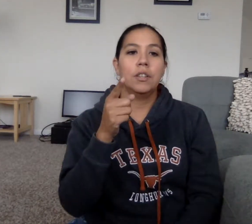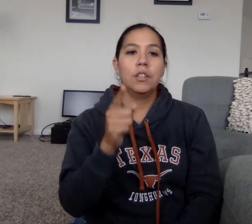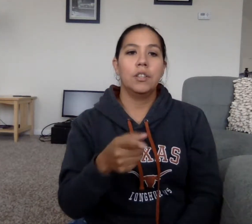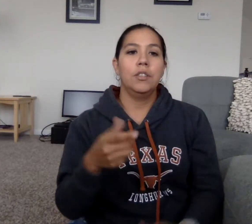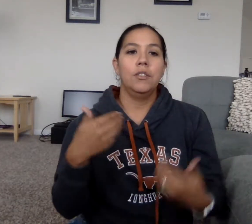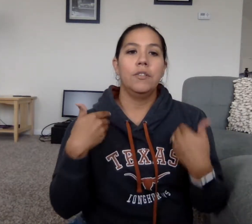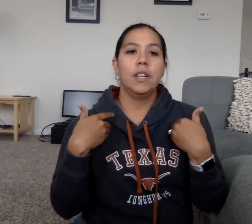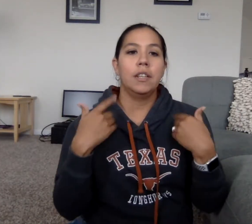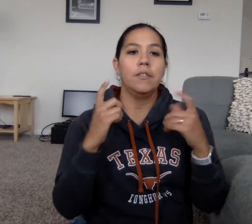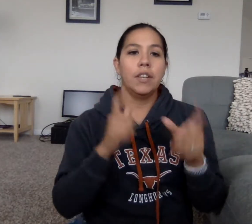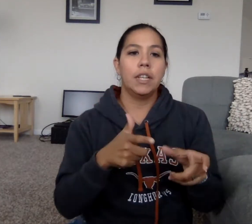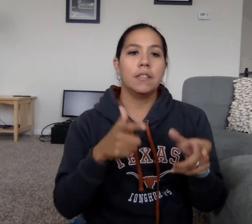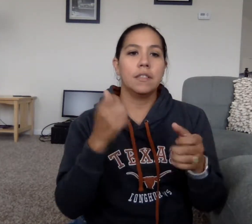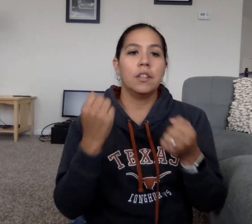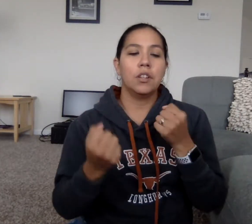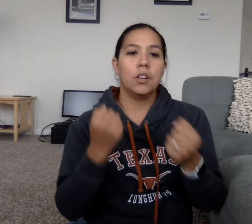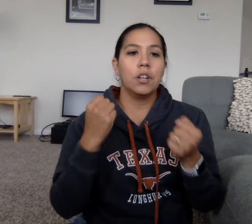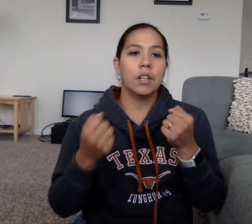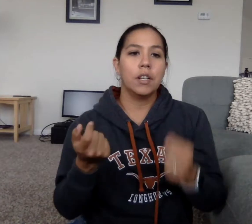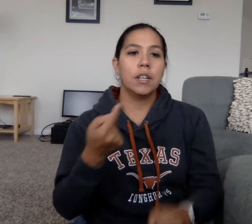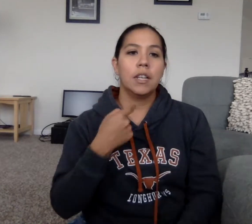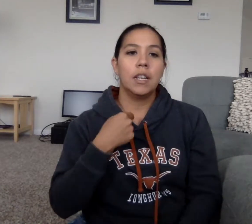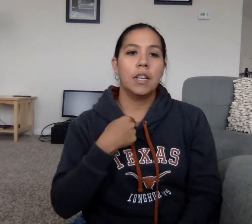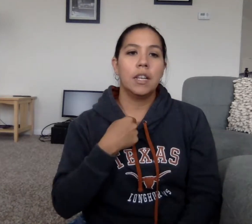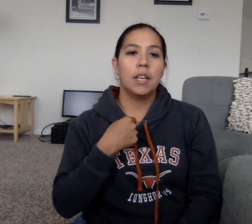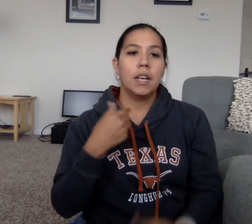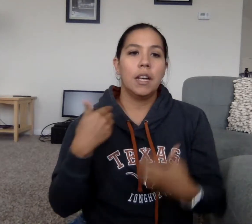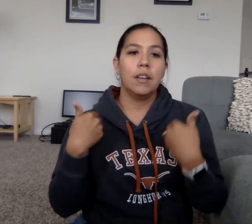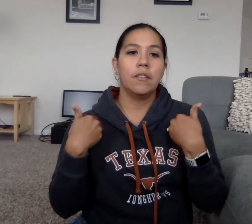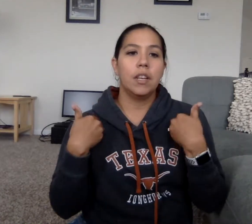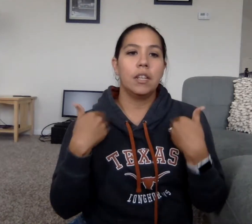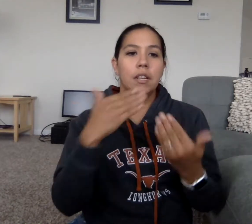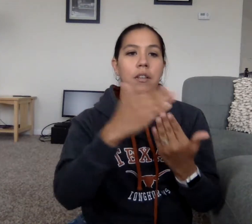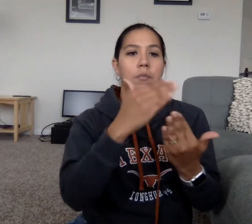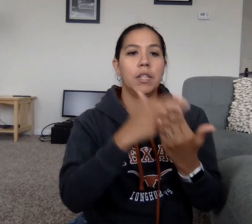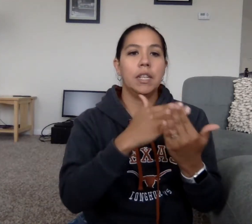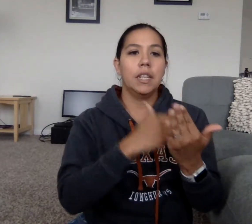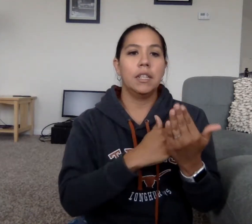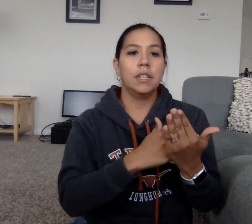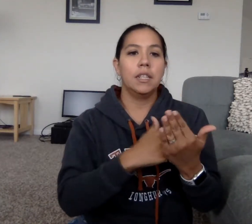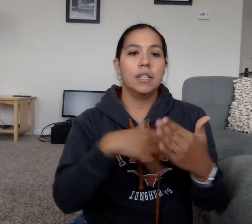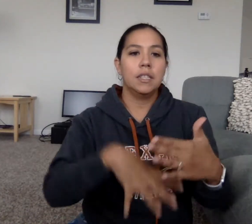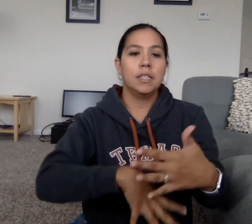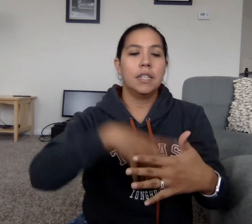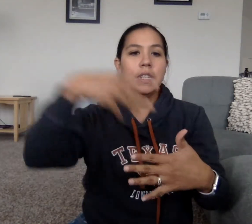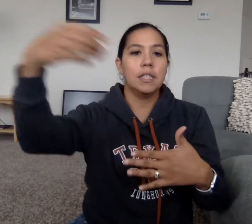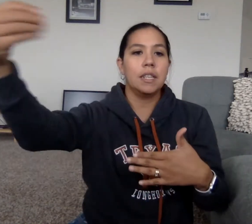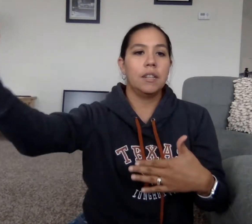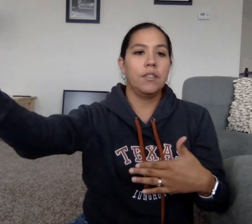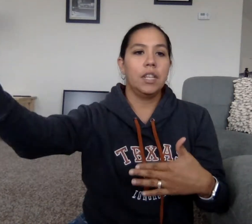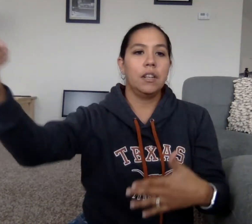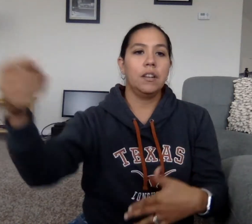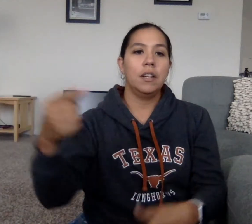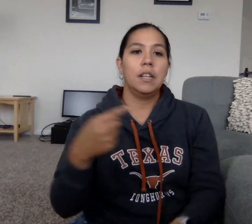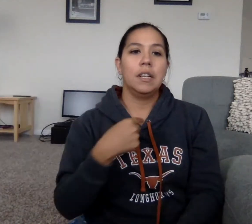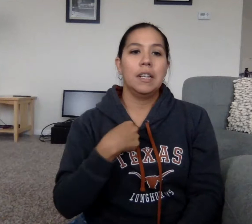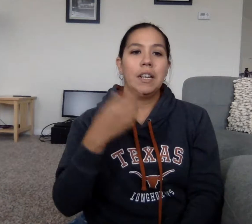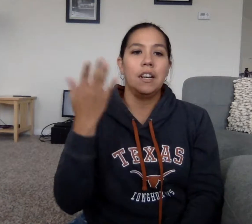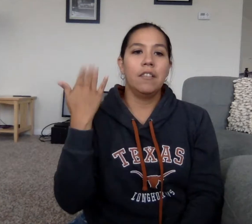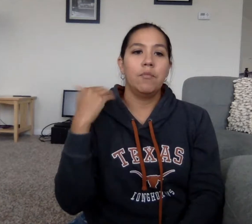You've got a fast car. I've got a plan to get us out of here. I've